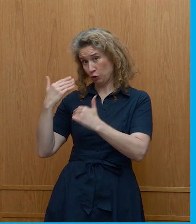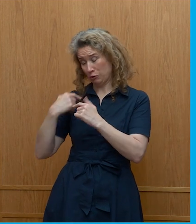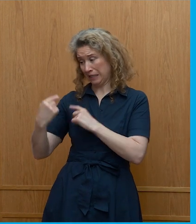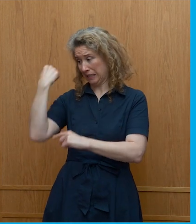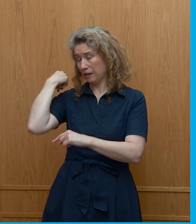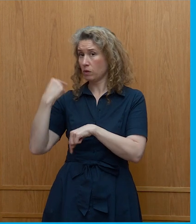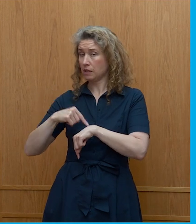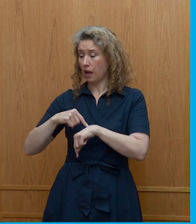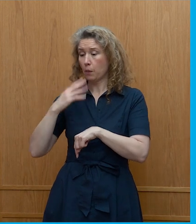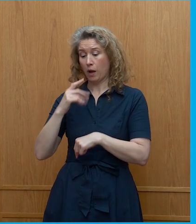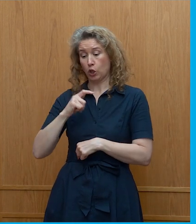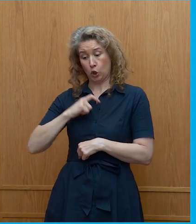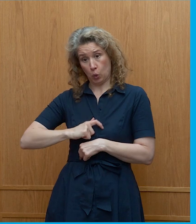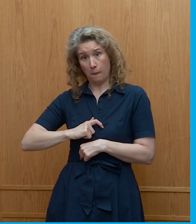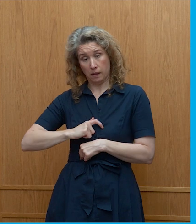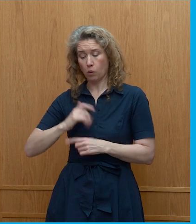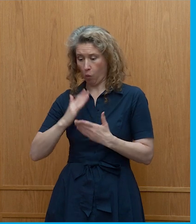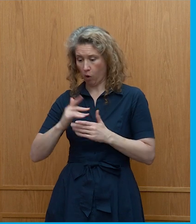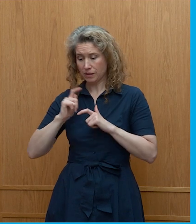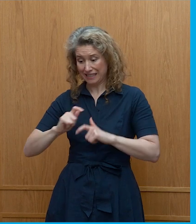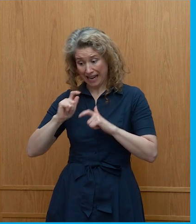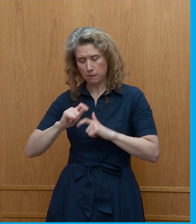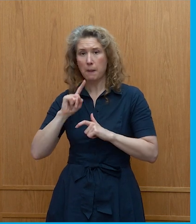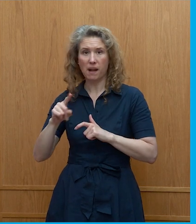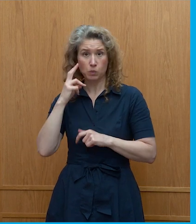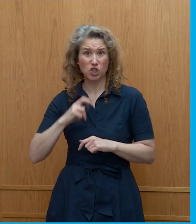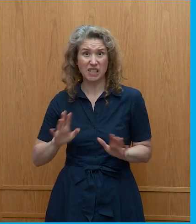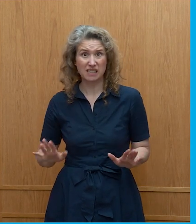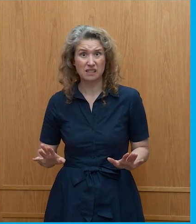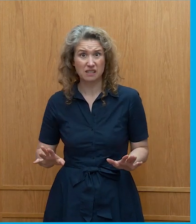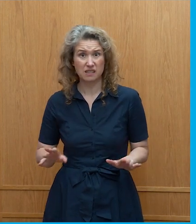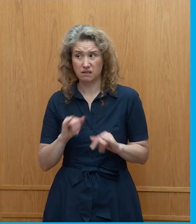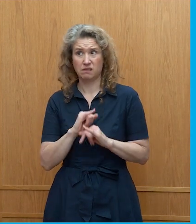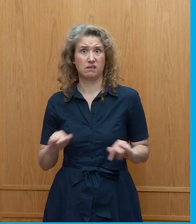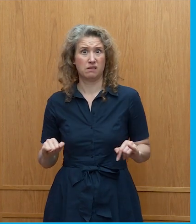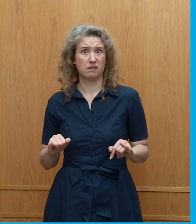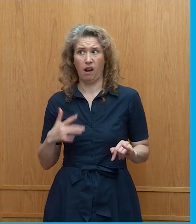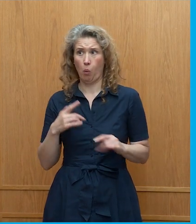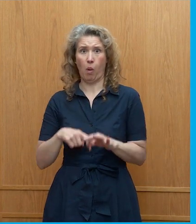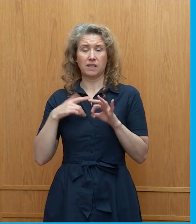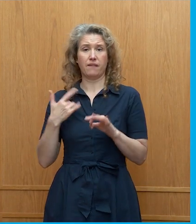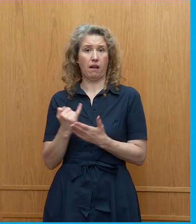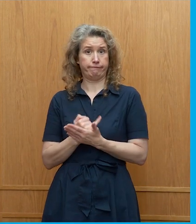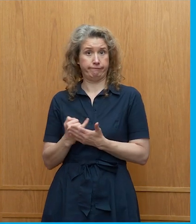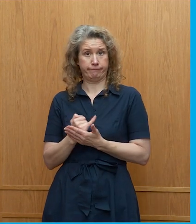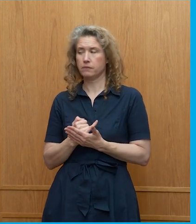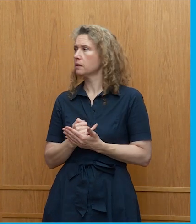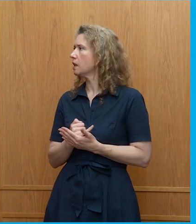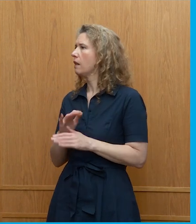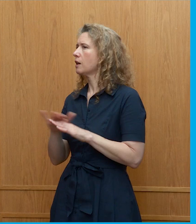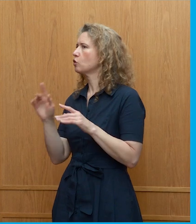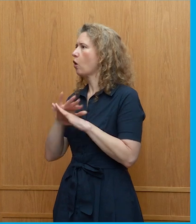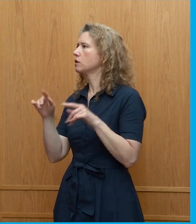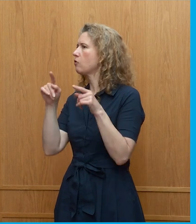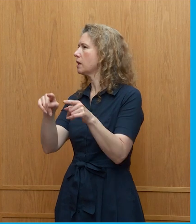when human life was sustainable but it was shit not directed to the young